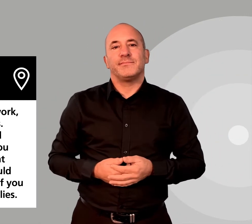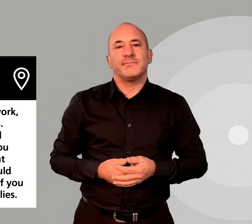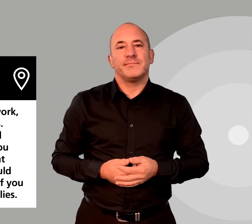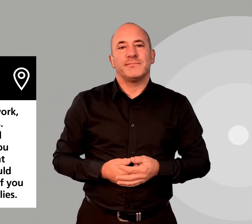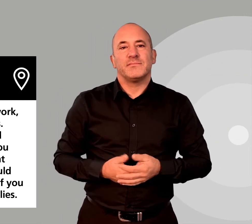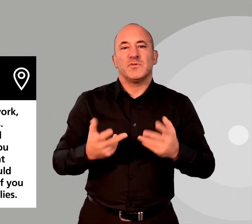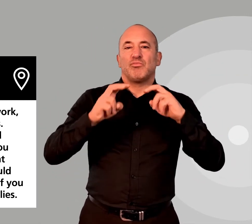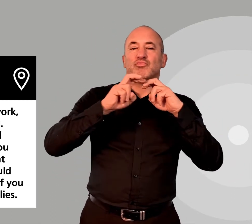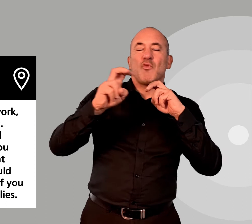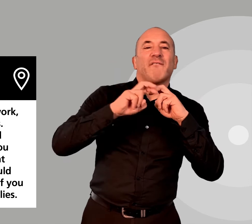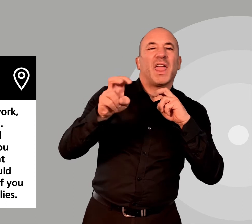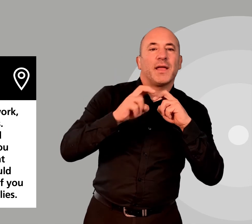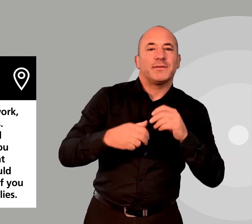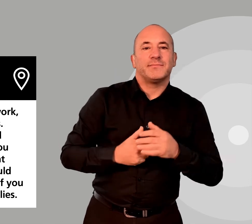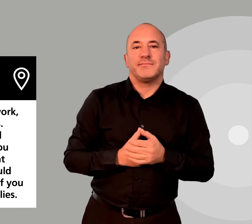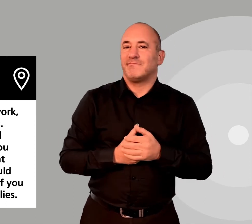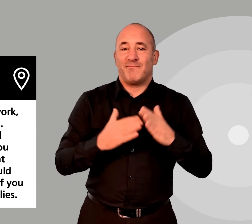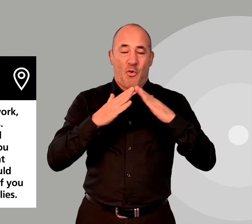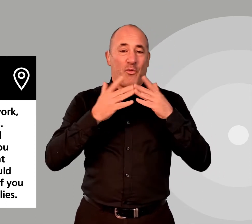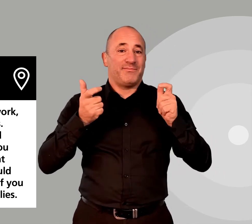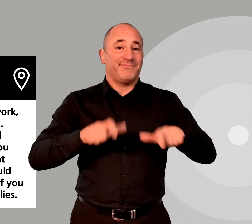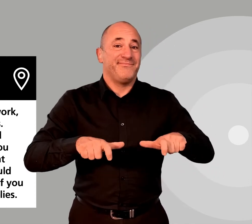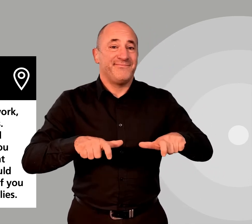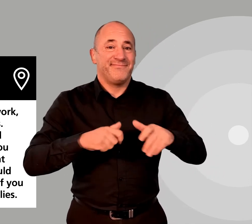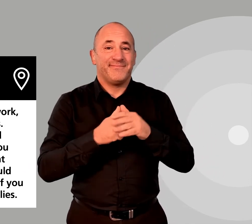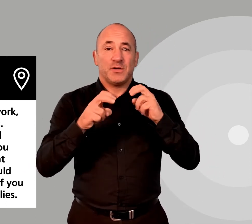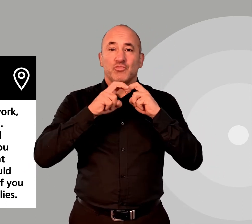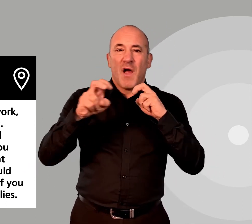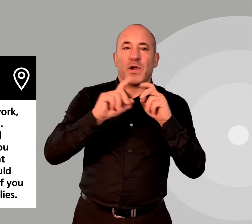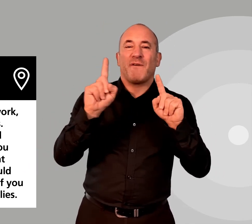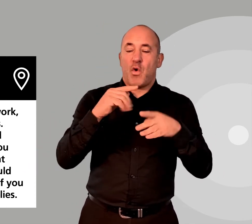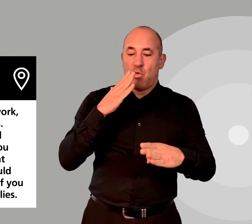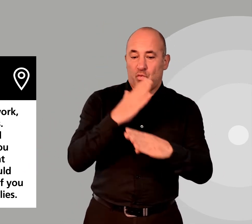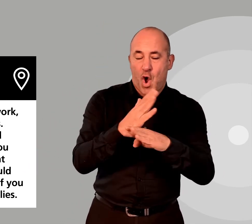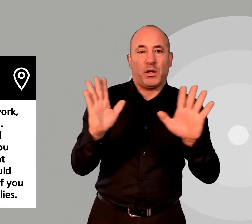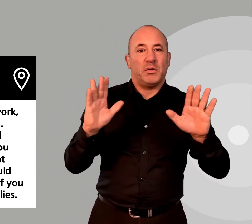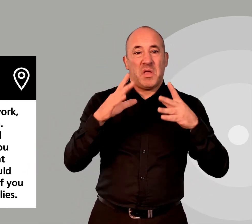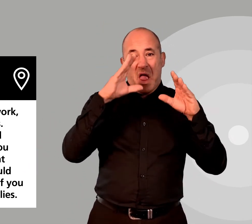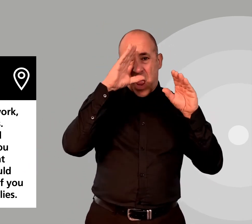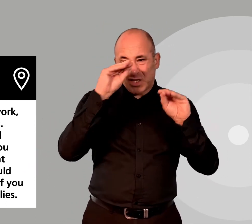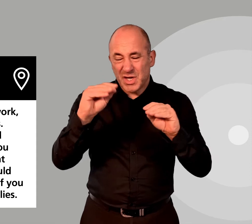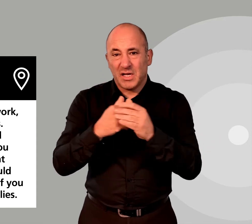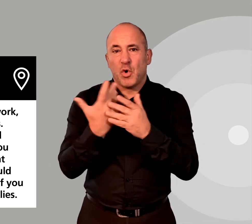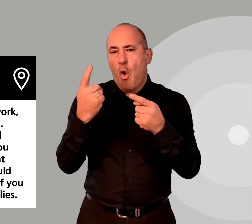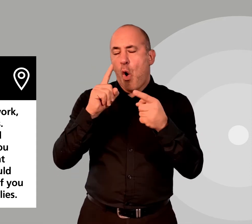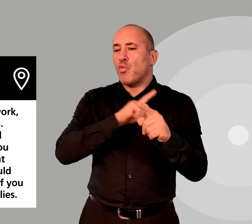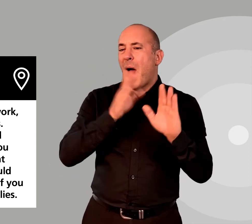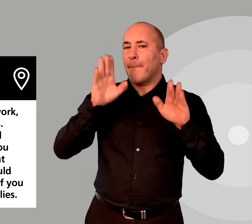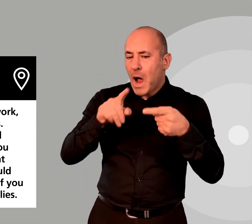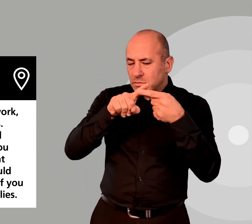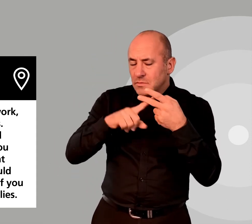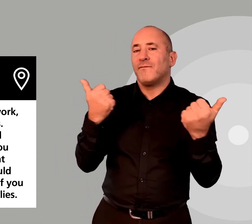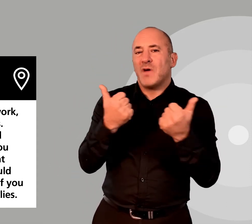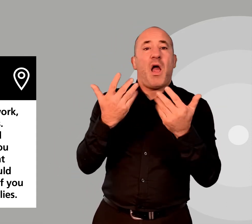Travelling. You must stay at home and only travel for work, education or other